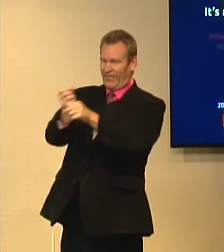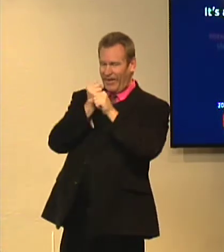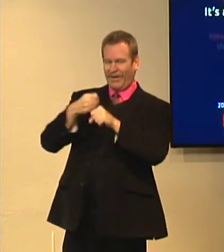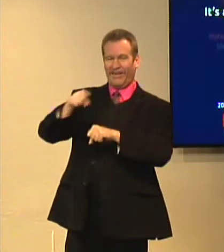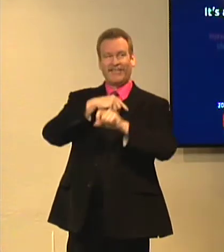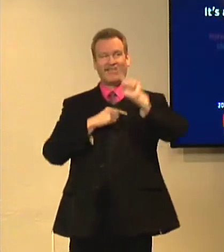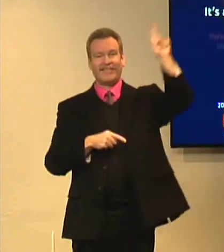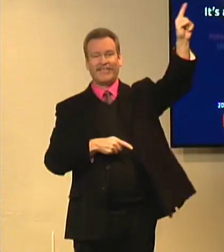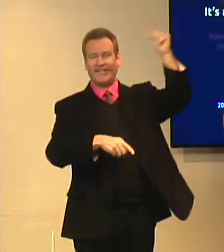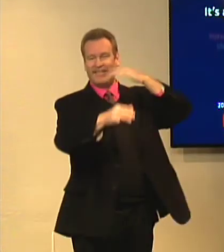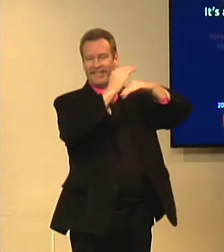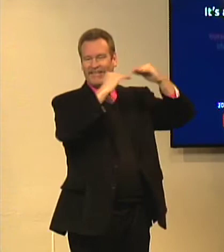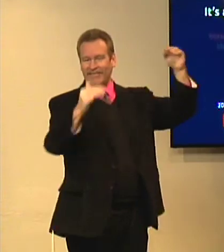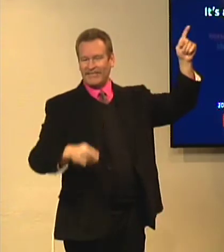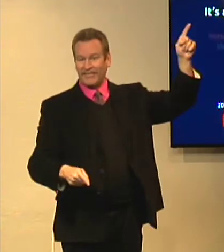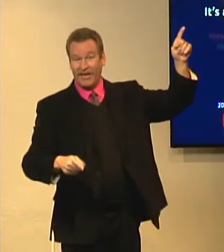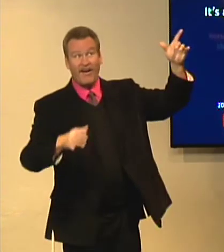and I will bring you to myself.